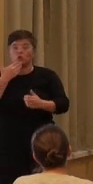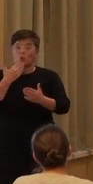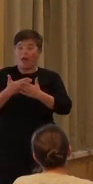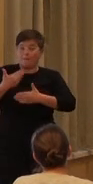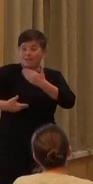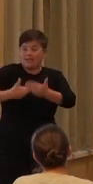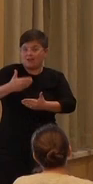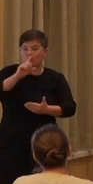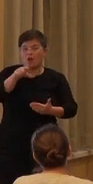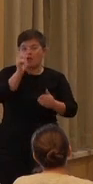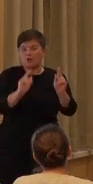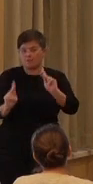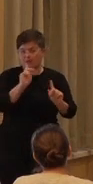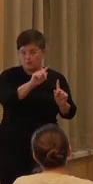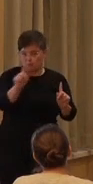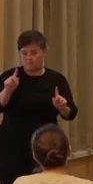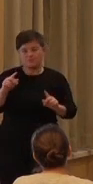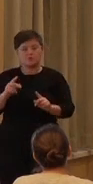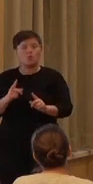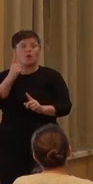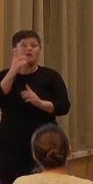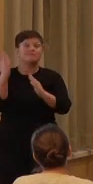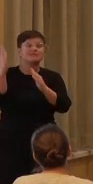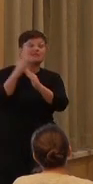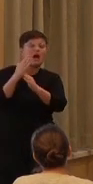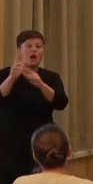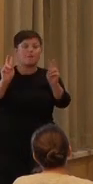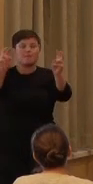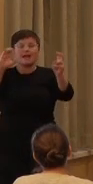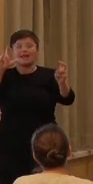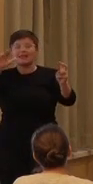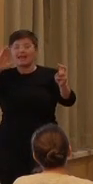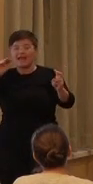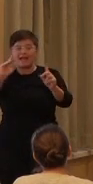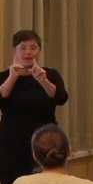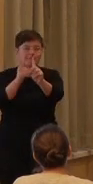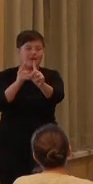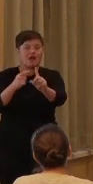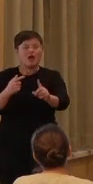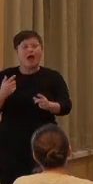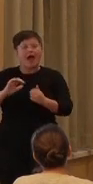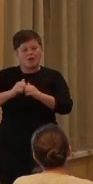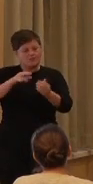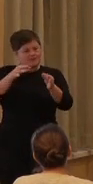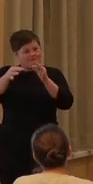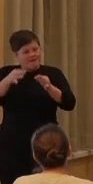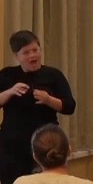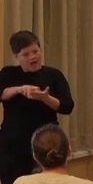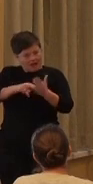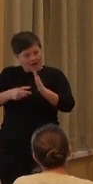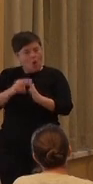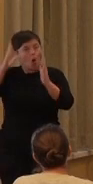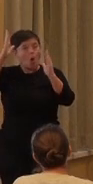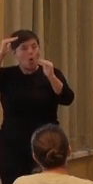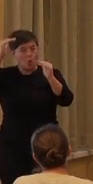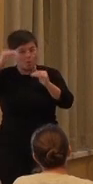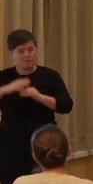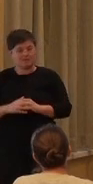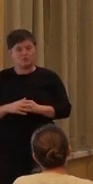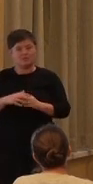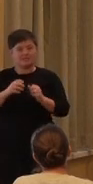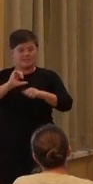So, one of my key claims today is how I want to define hope. I want to say that hope as a set of pragmatist habits